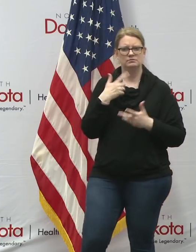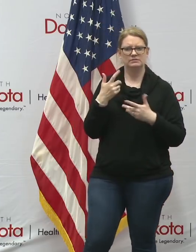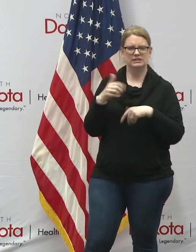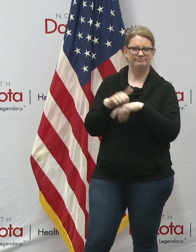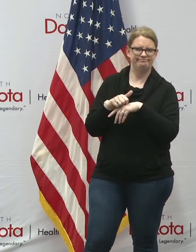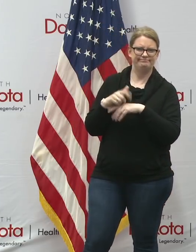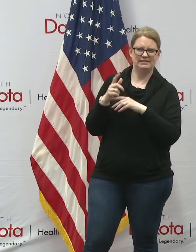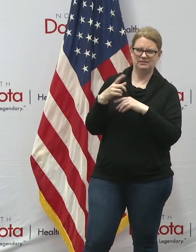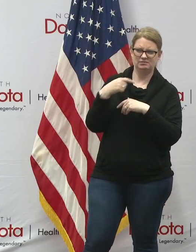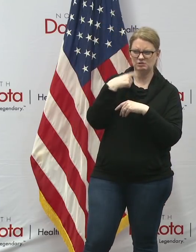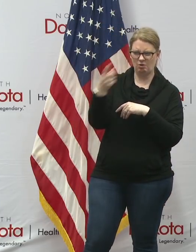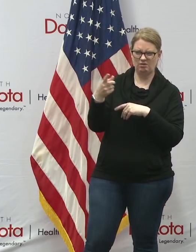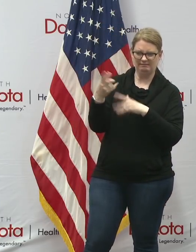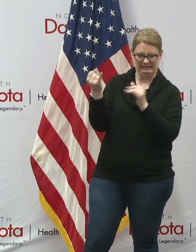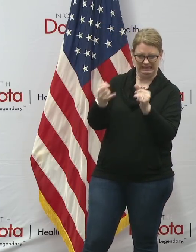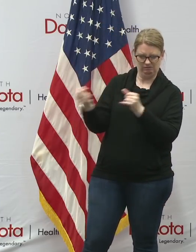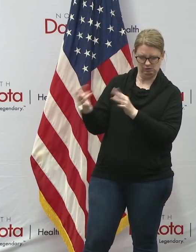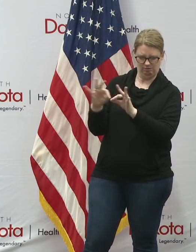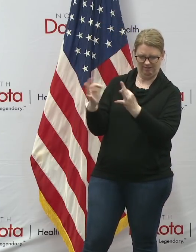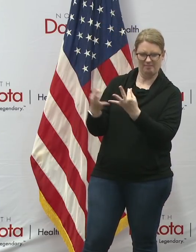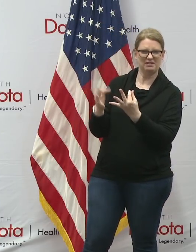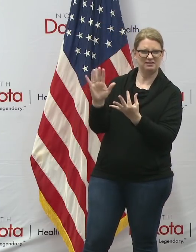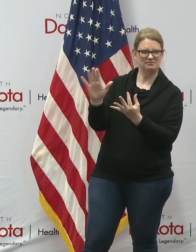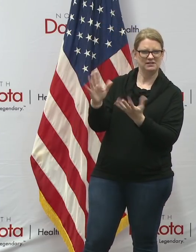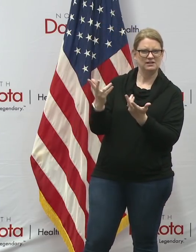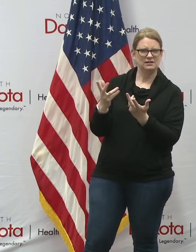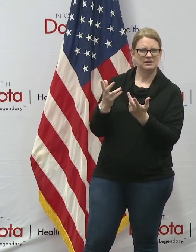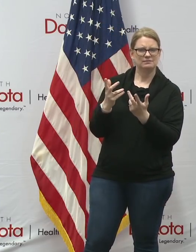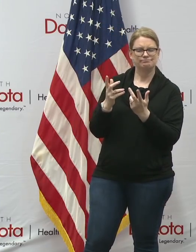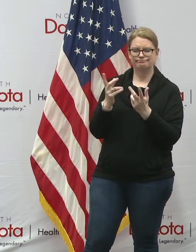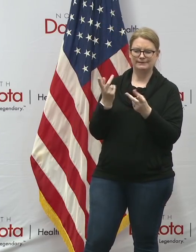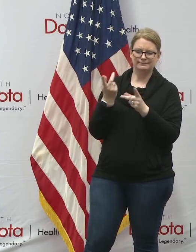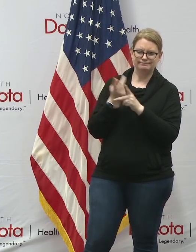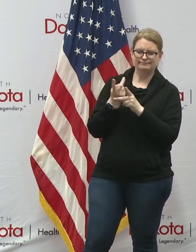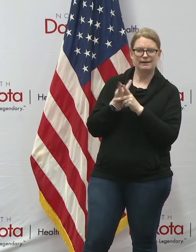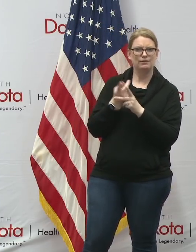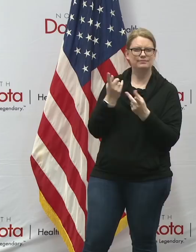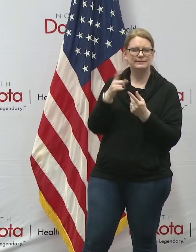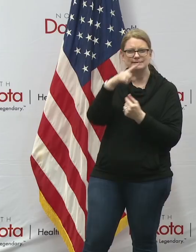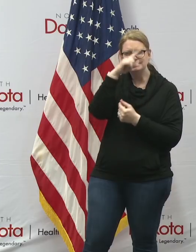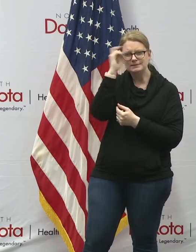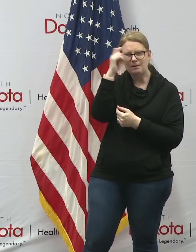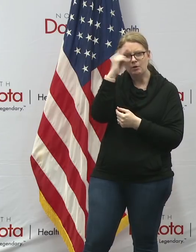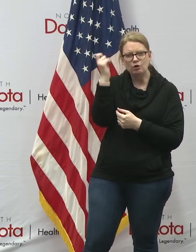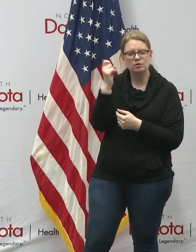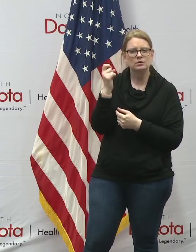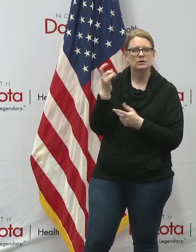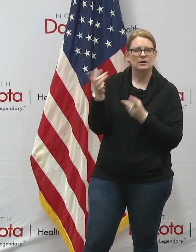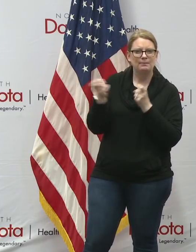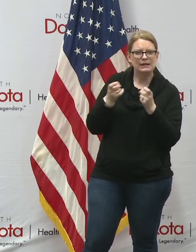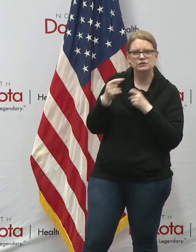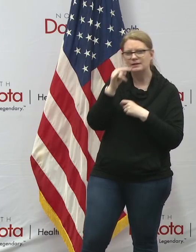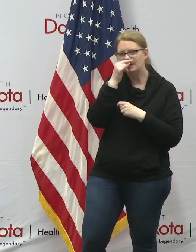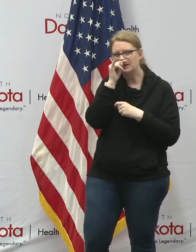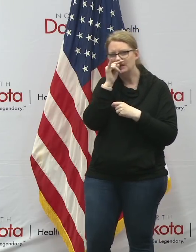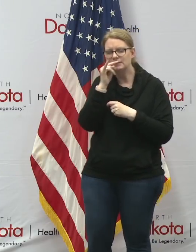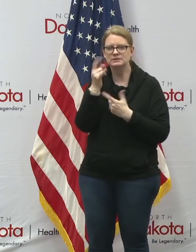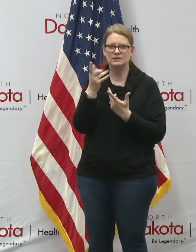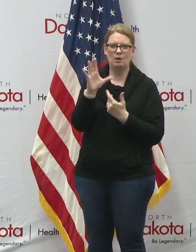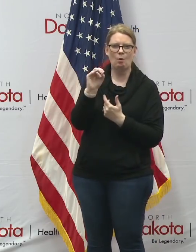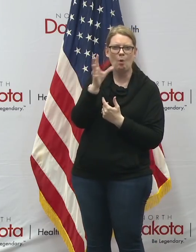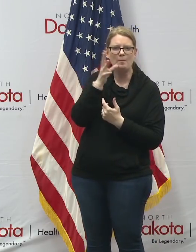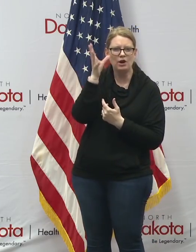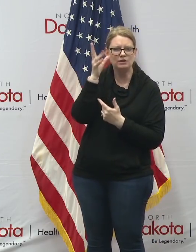uh family about a how they should manage this summer managing their kids in a co-parenting